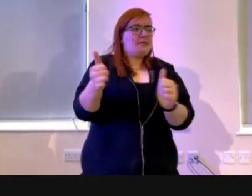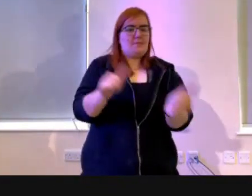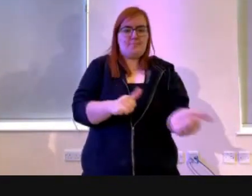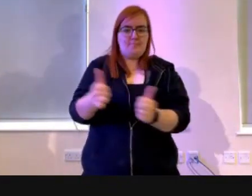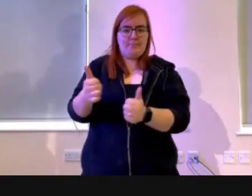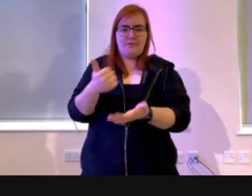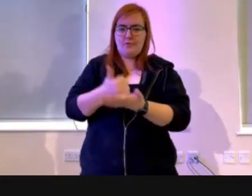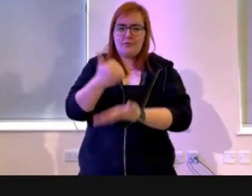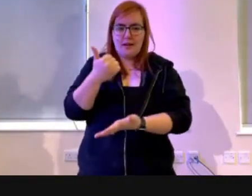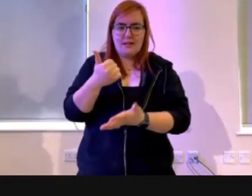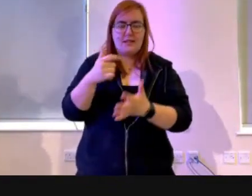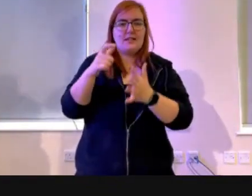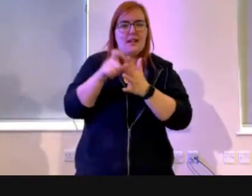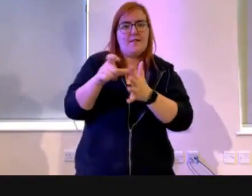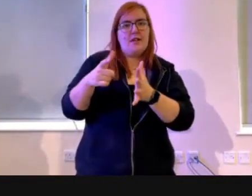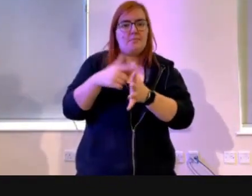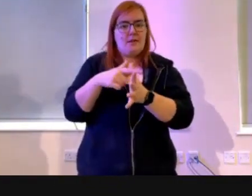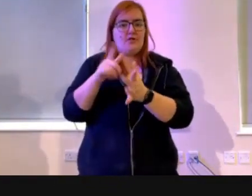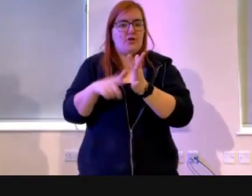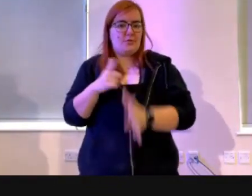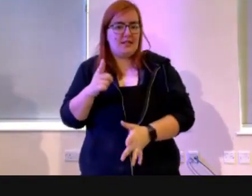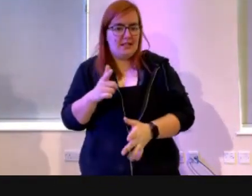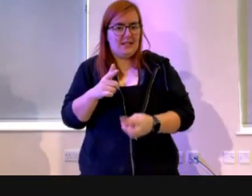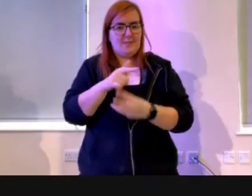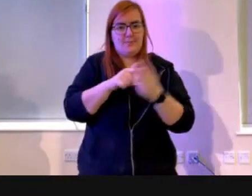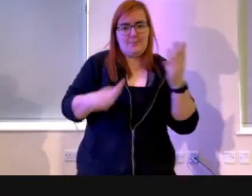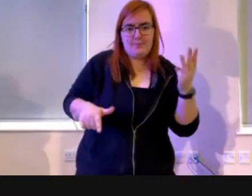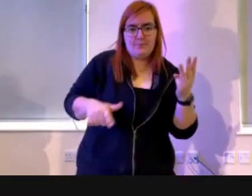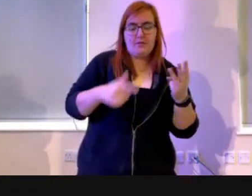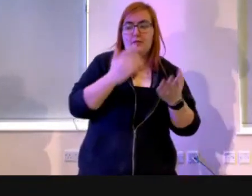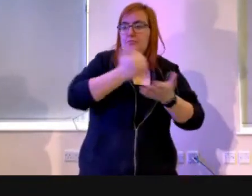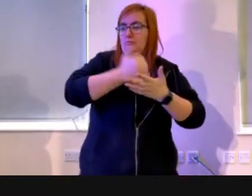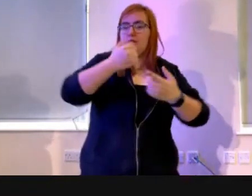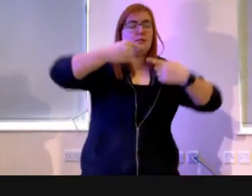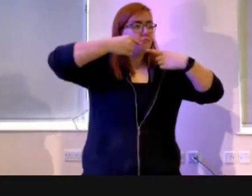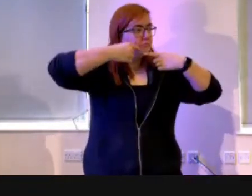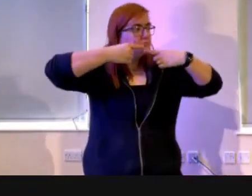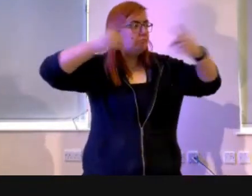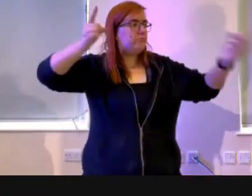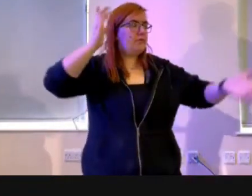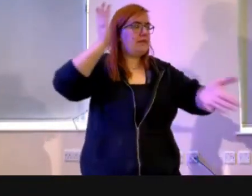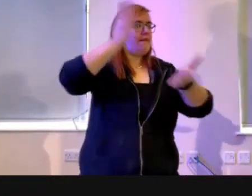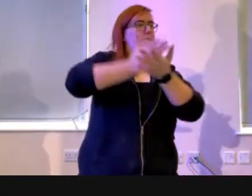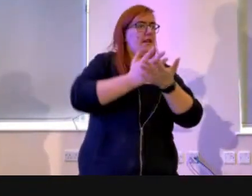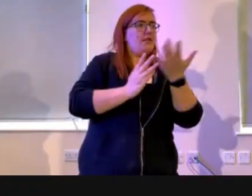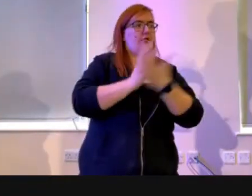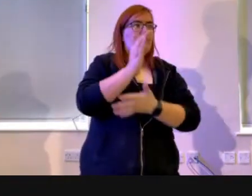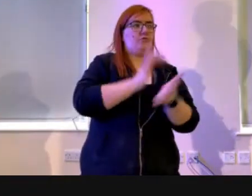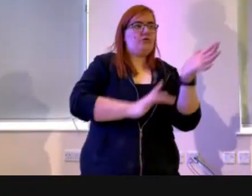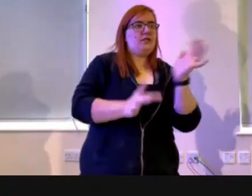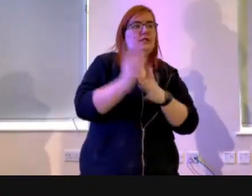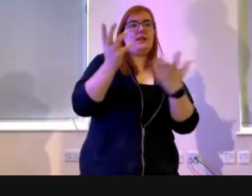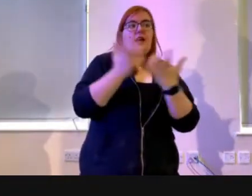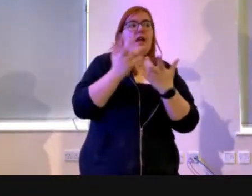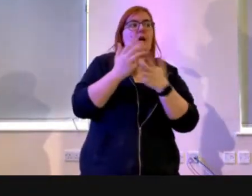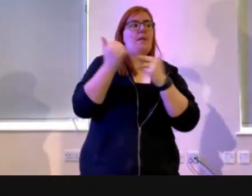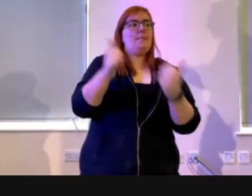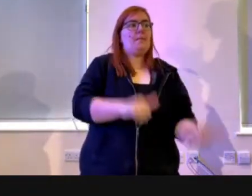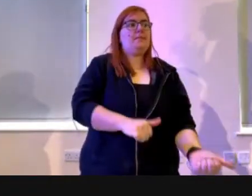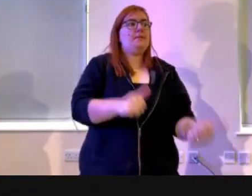David, Amir, and Josie. It was great to see them declare their faith they had in Jesus through the waters of baptism. Every time I